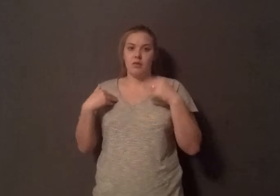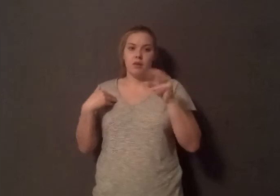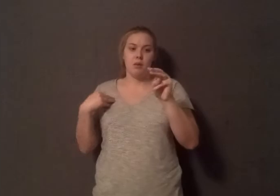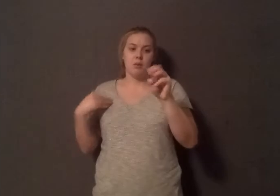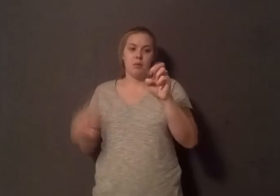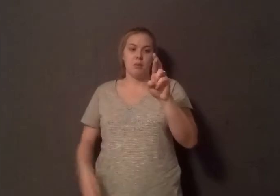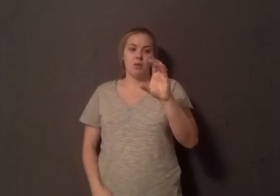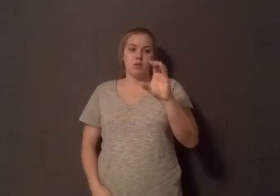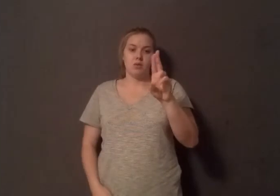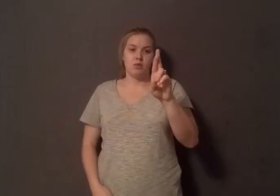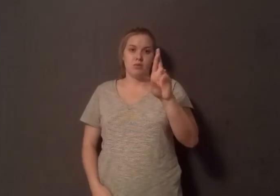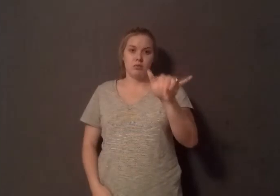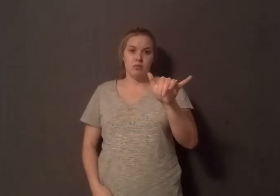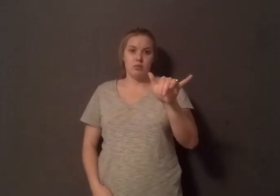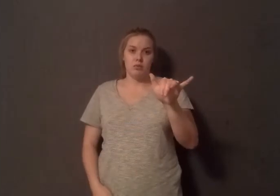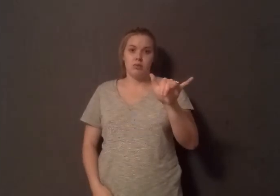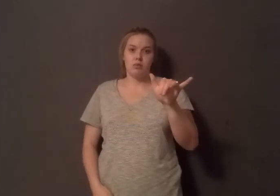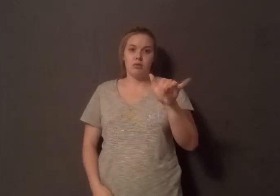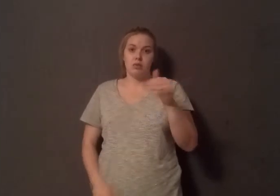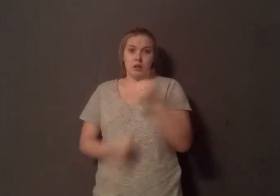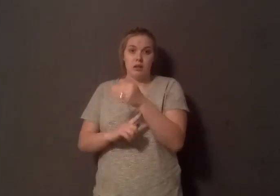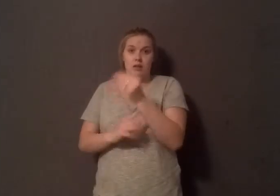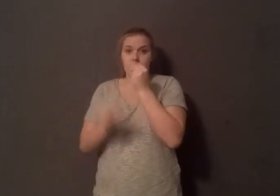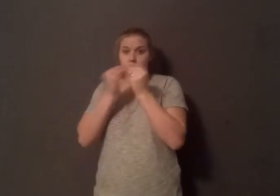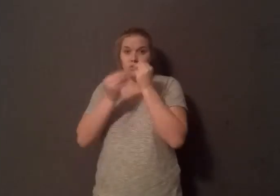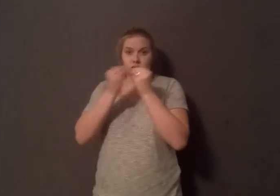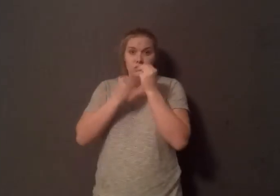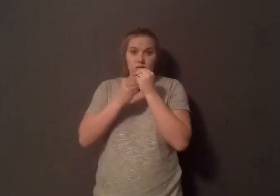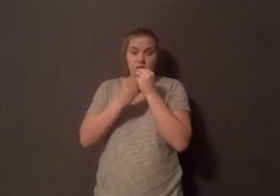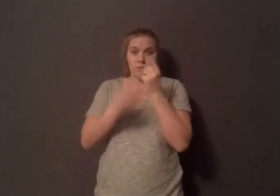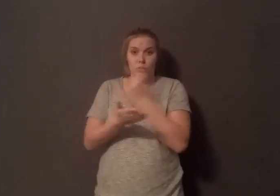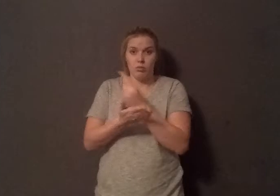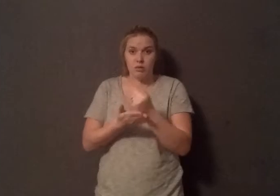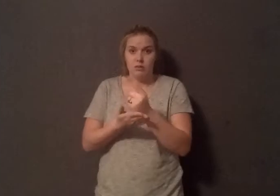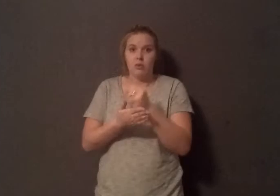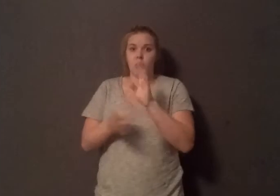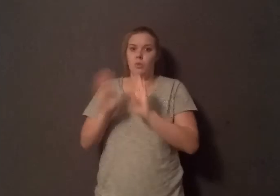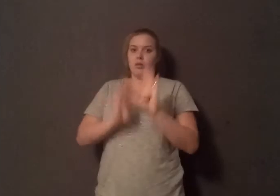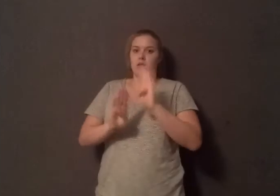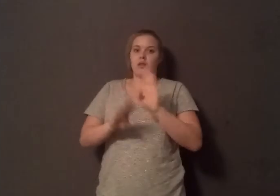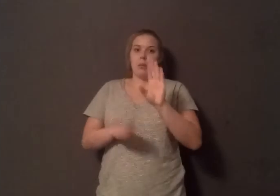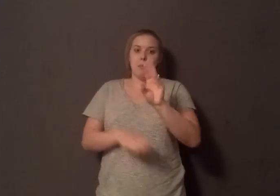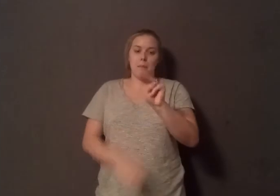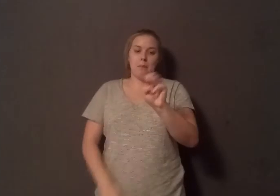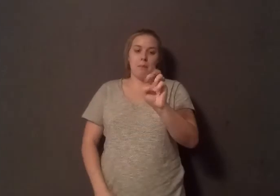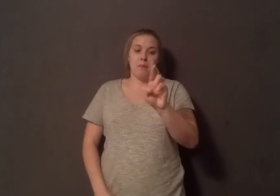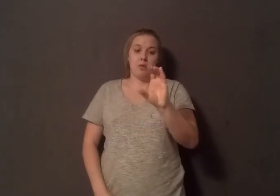in many parts of the country they warn you, you know, don't have more than so many of these fish a week because it's getting too much mercury can kill you. Fish are eaten by